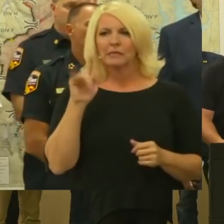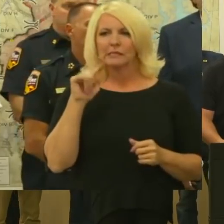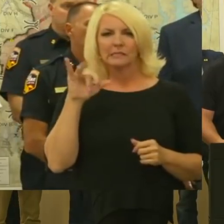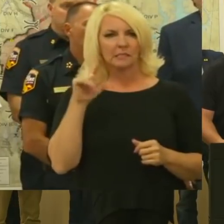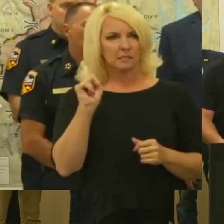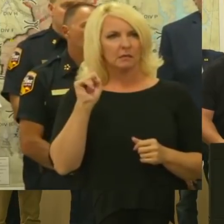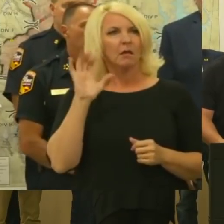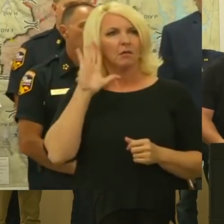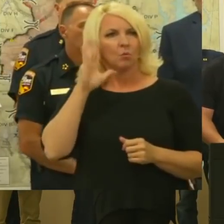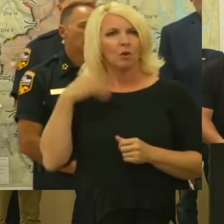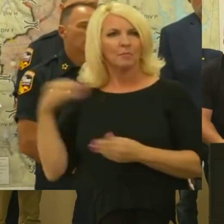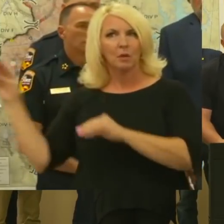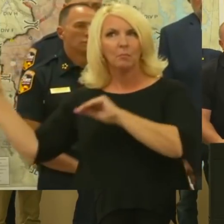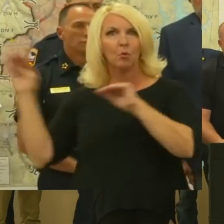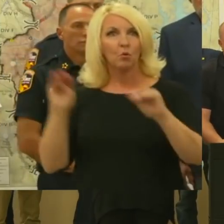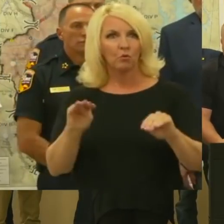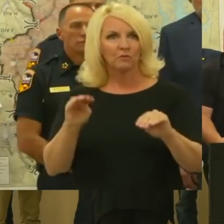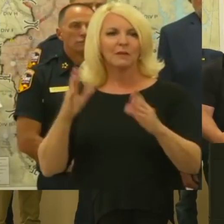move up in this area.